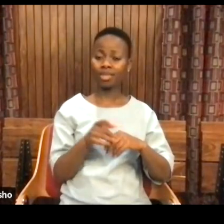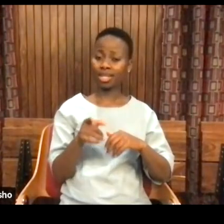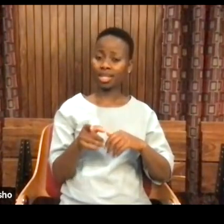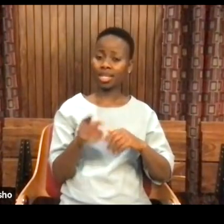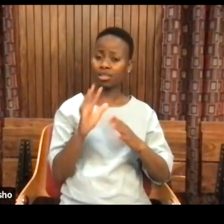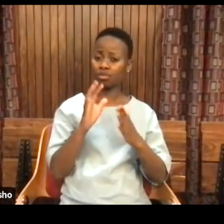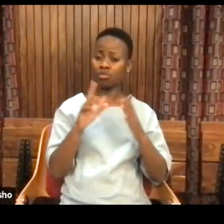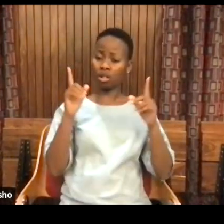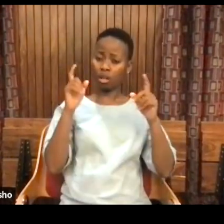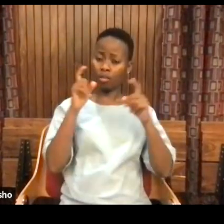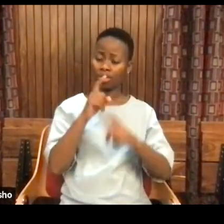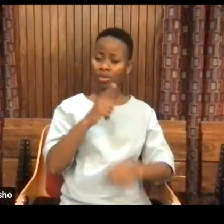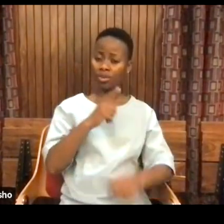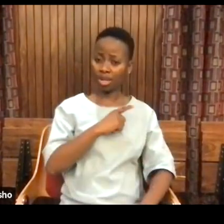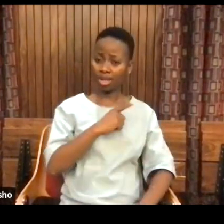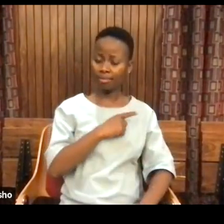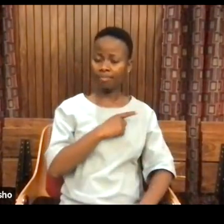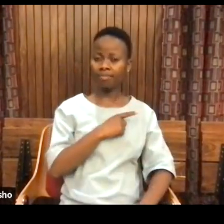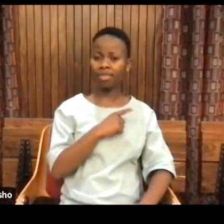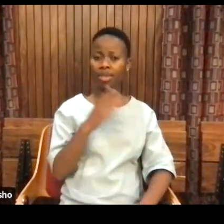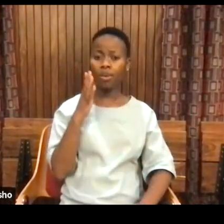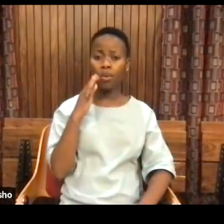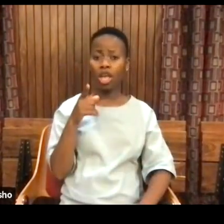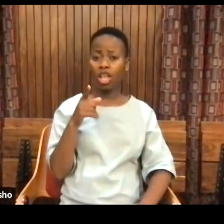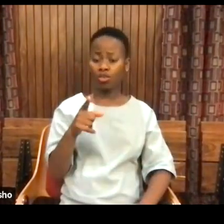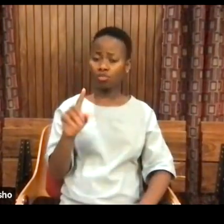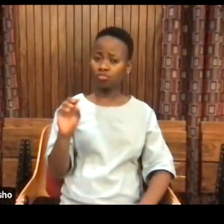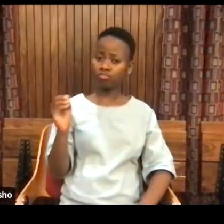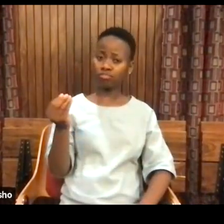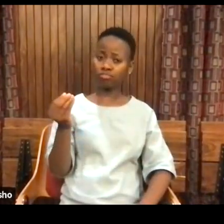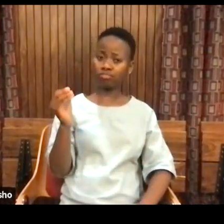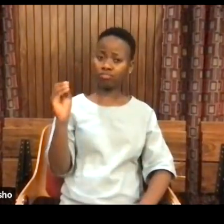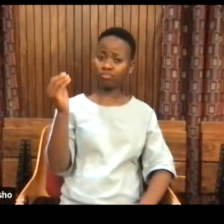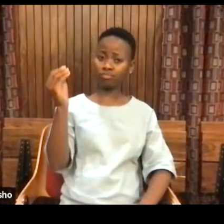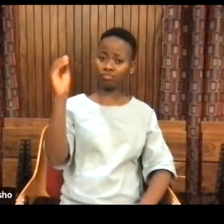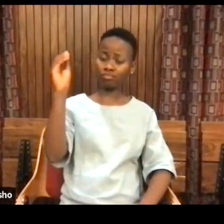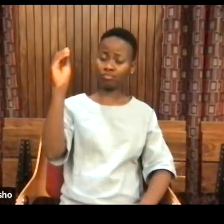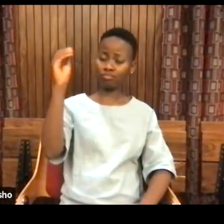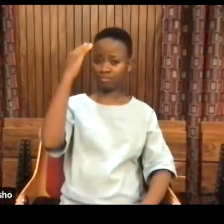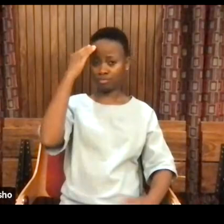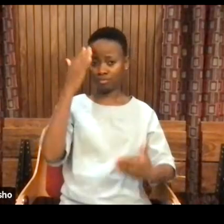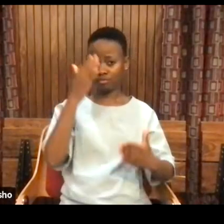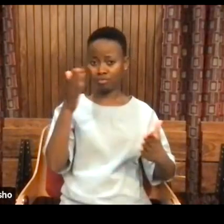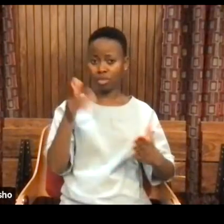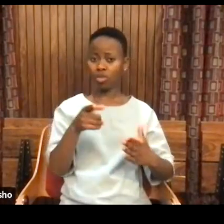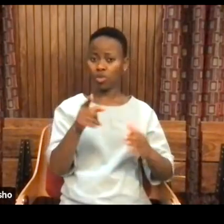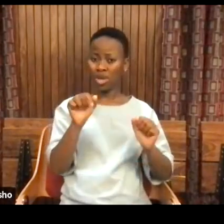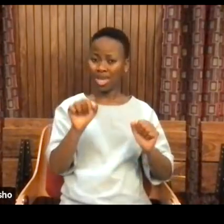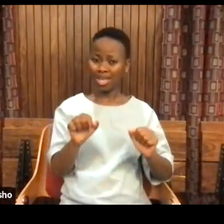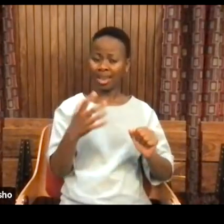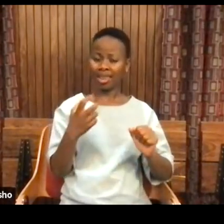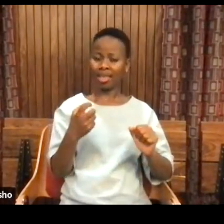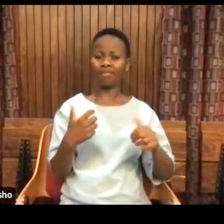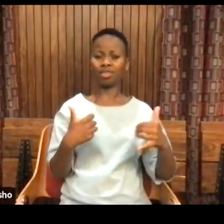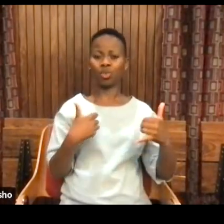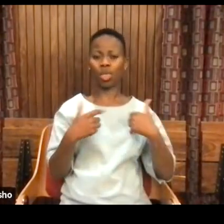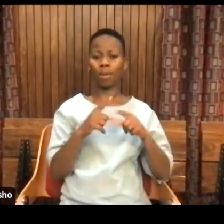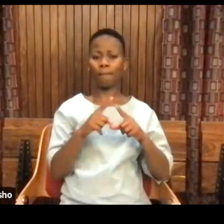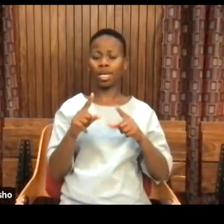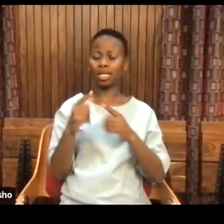that it is possible as you mature to be able to have joy, even though you don't have security.